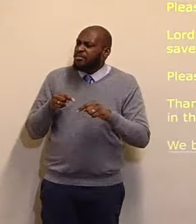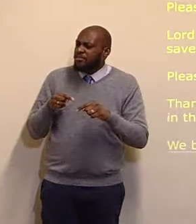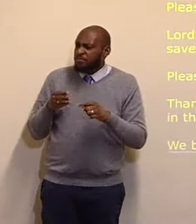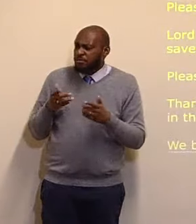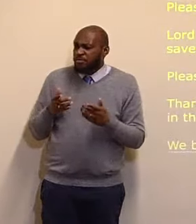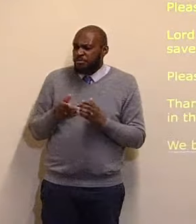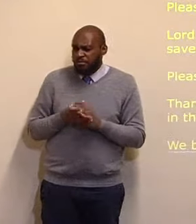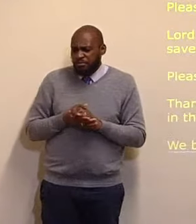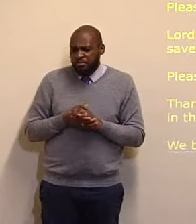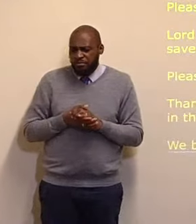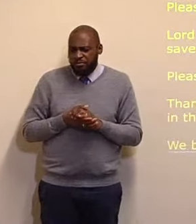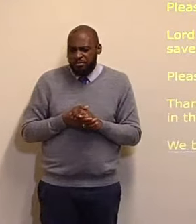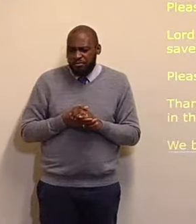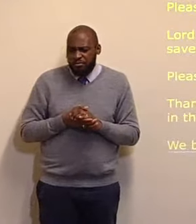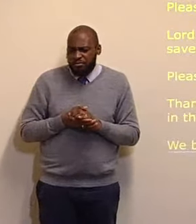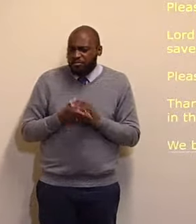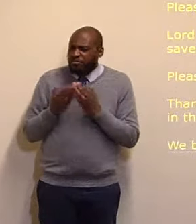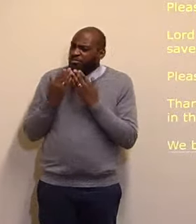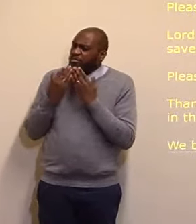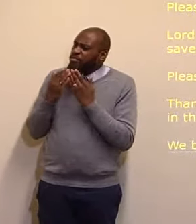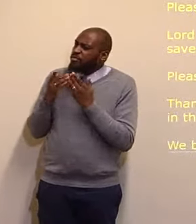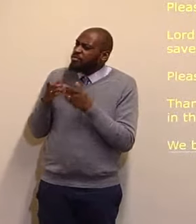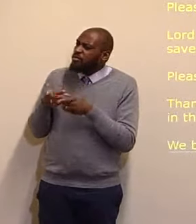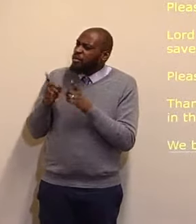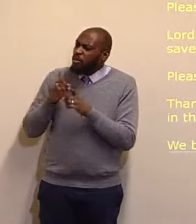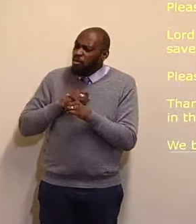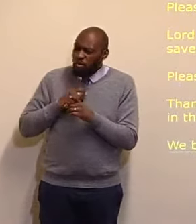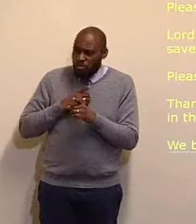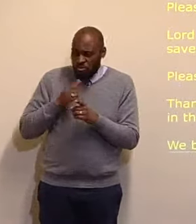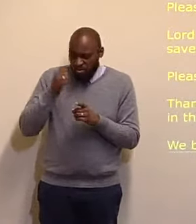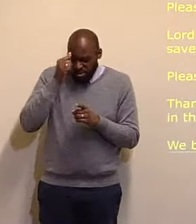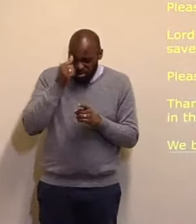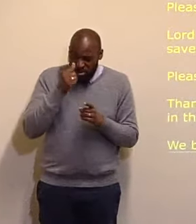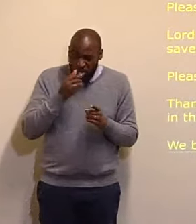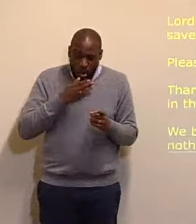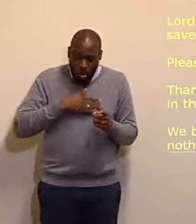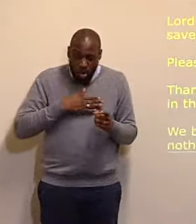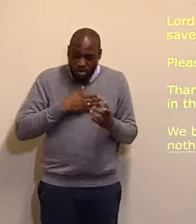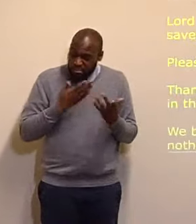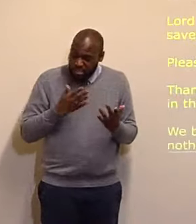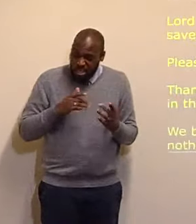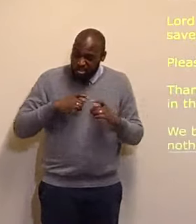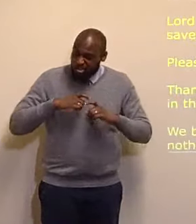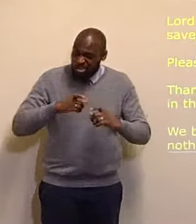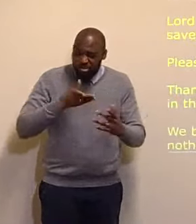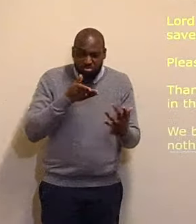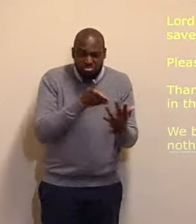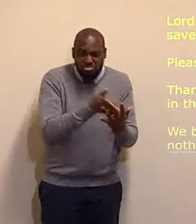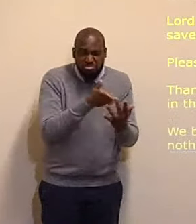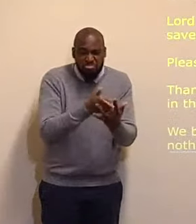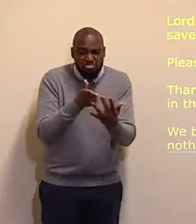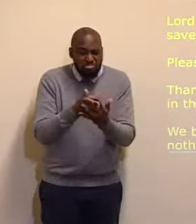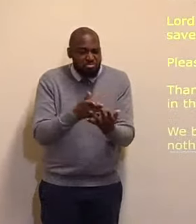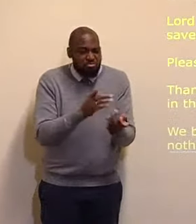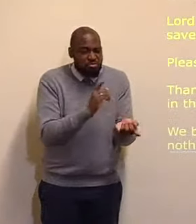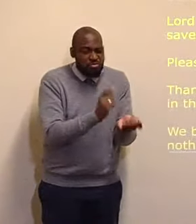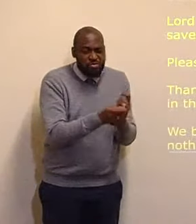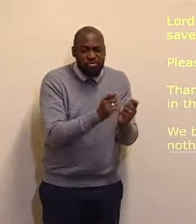thank thee, Lord, that thou are still working, in salvation, working mightily, in so many hearts, in children, and